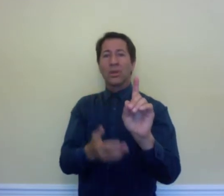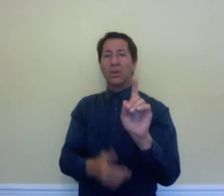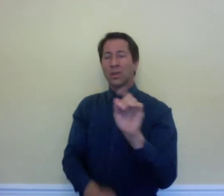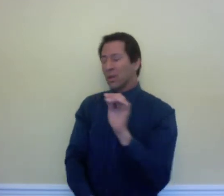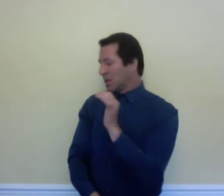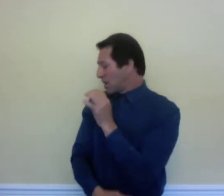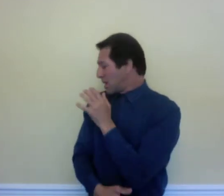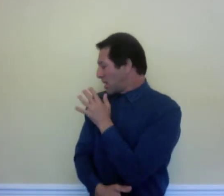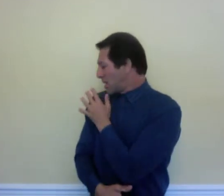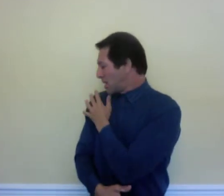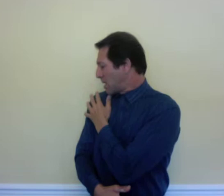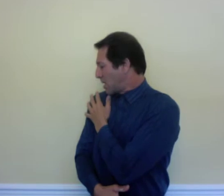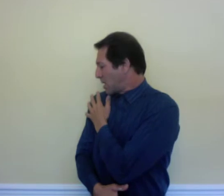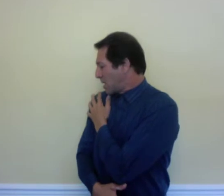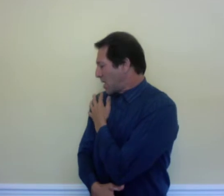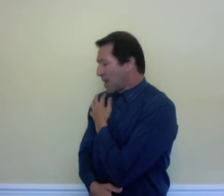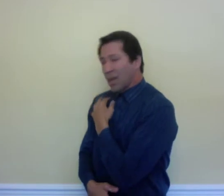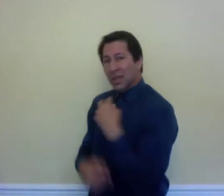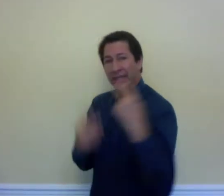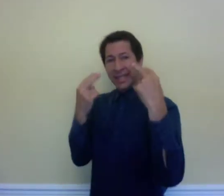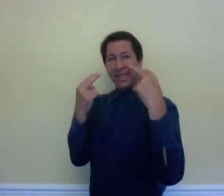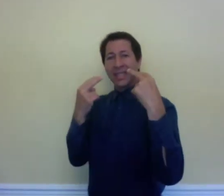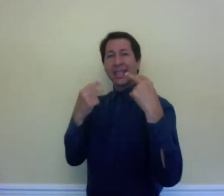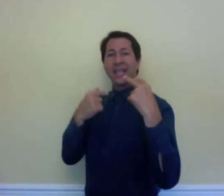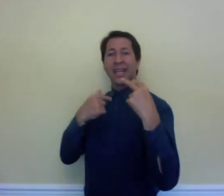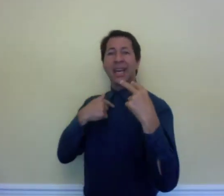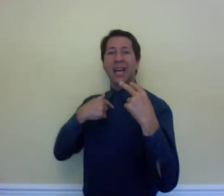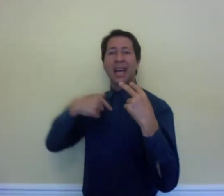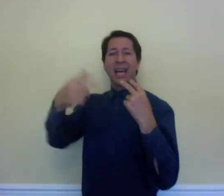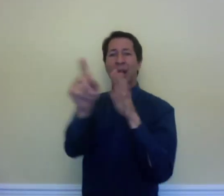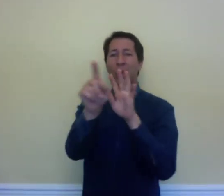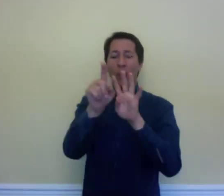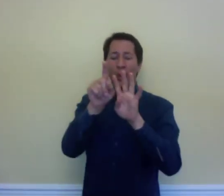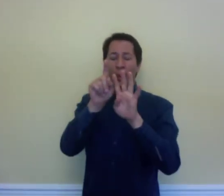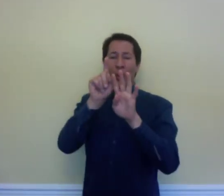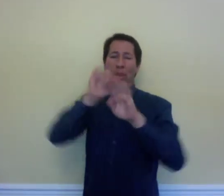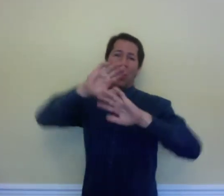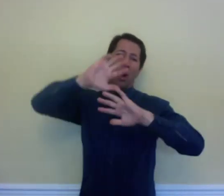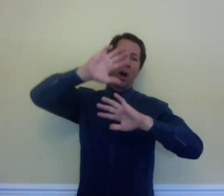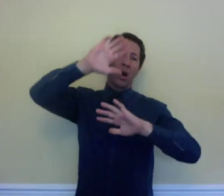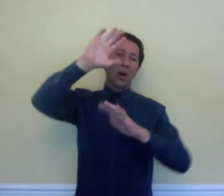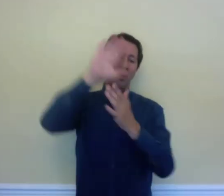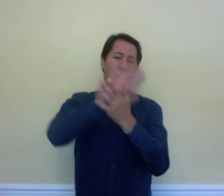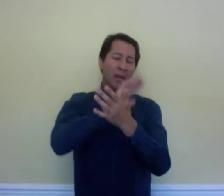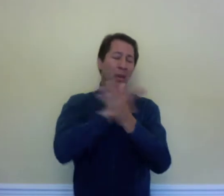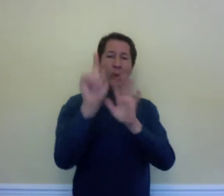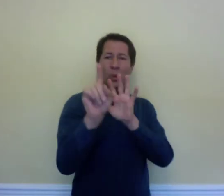Can't your feet I'm shifting to enter off your boat And I'll